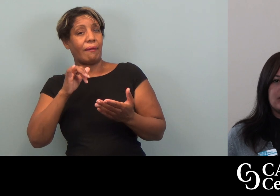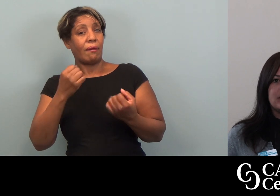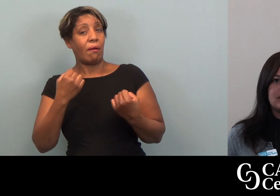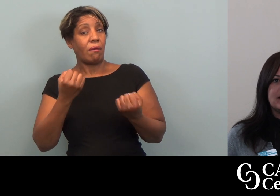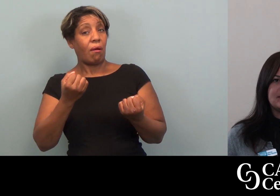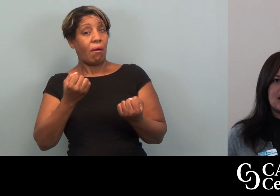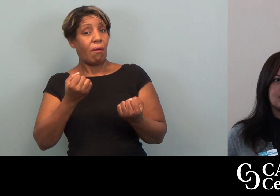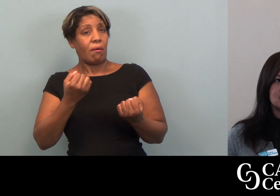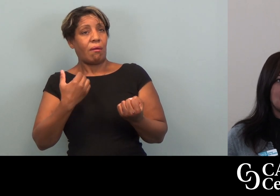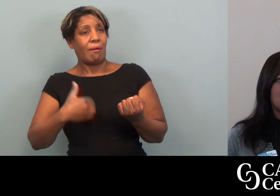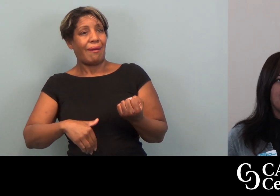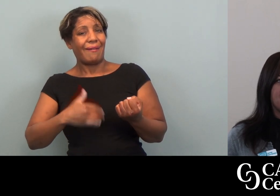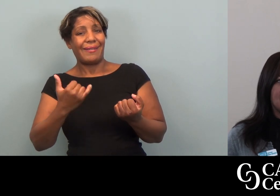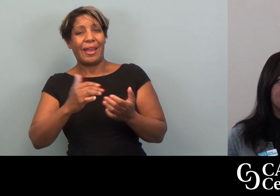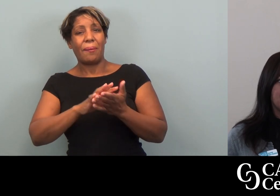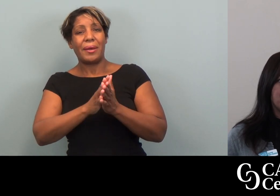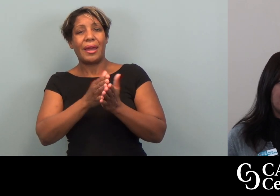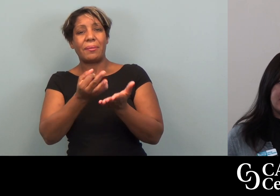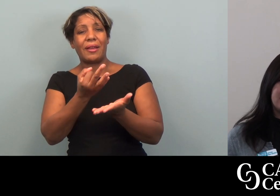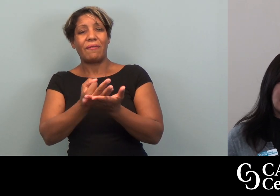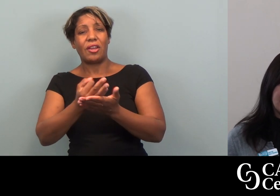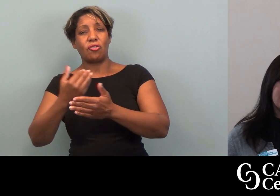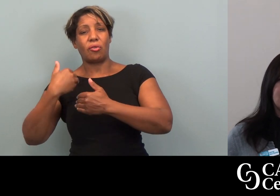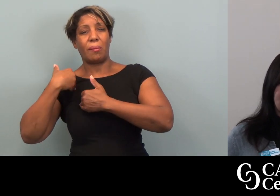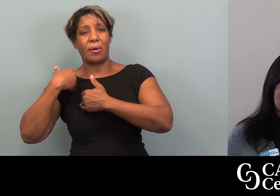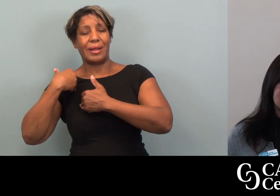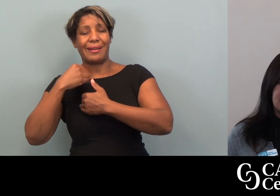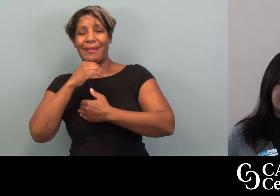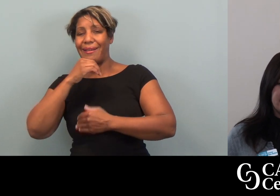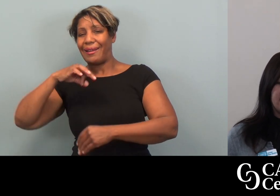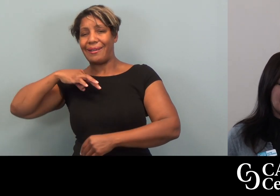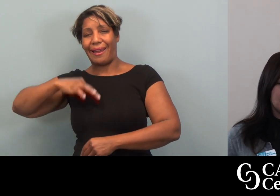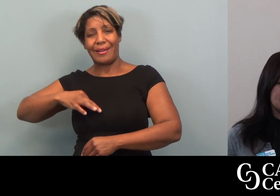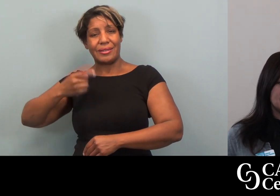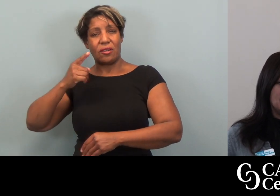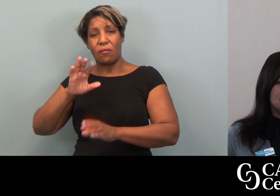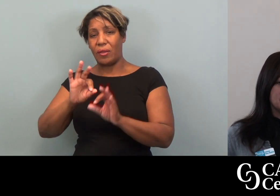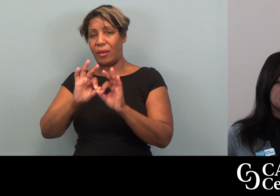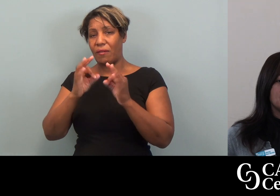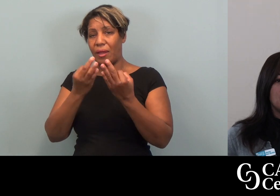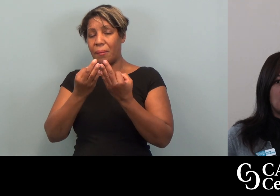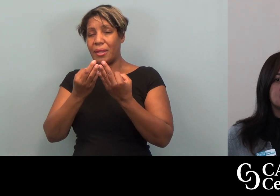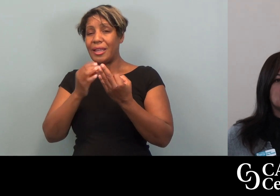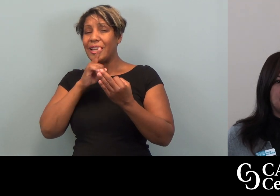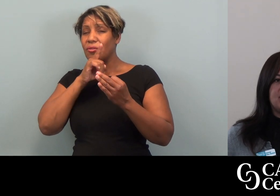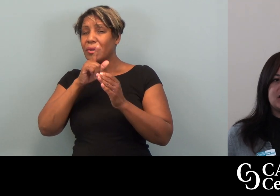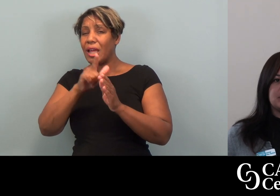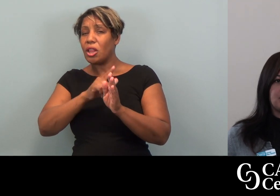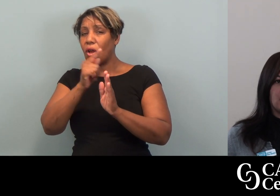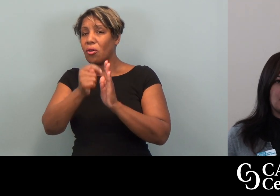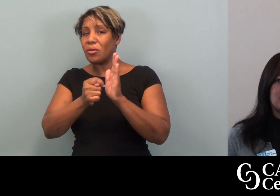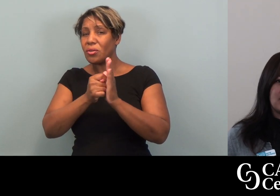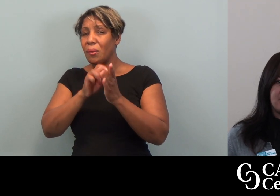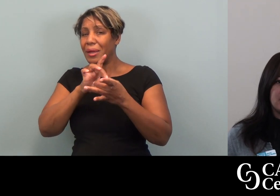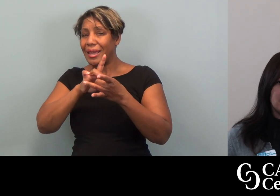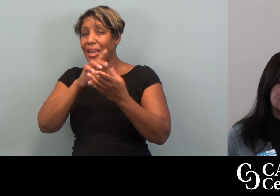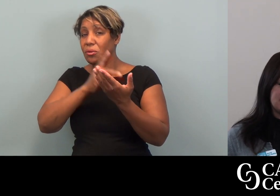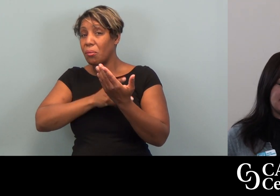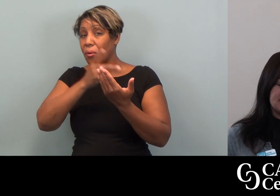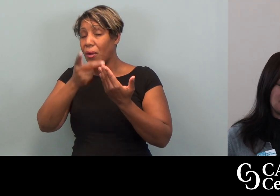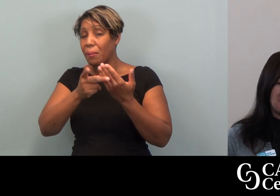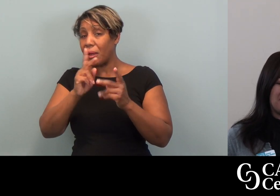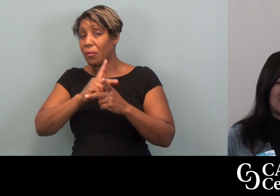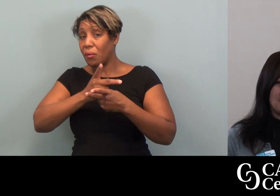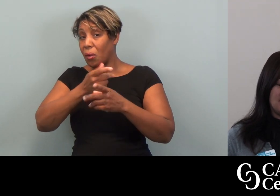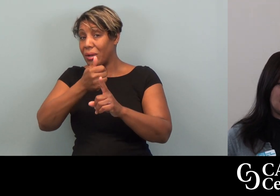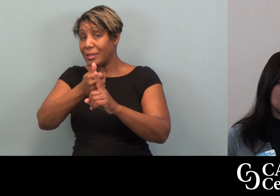car is now somehow a financial burden rather than an asset for their families. So it's a long-term engagement program. The life of the loan